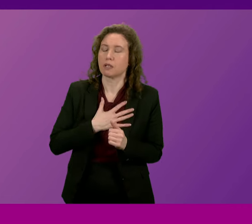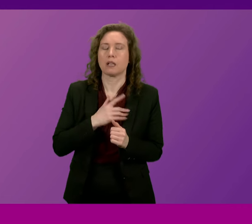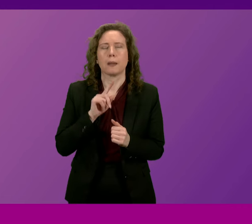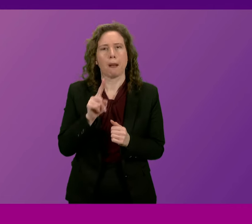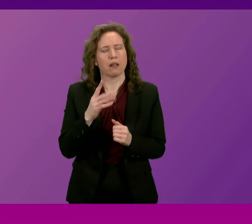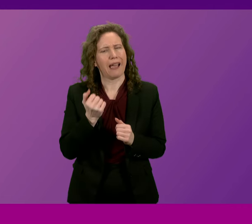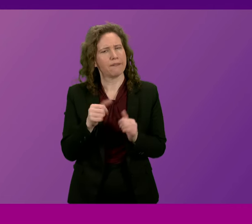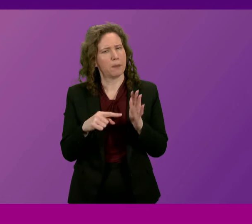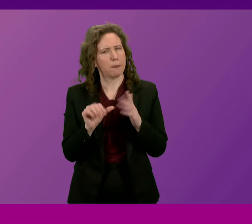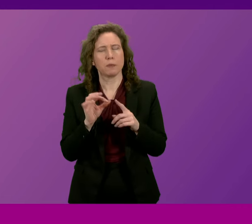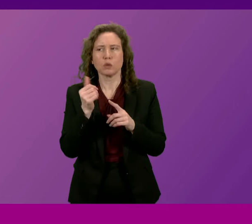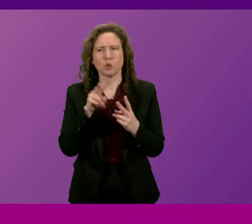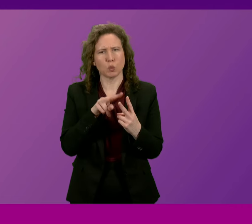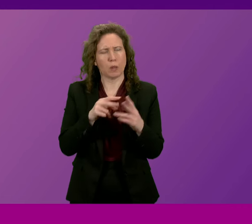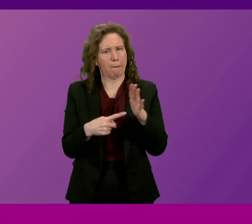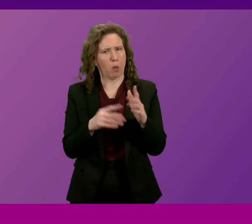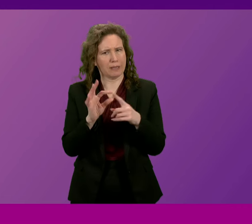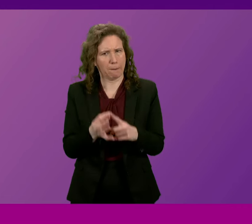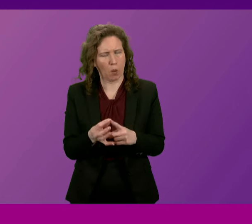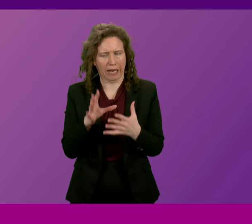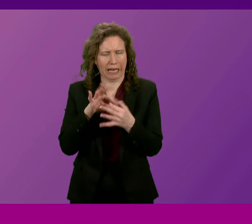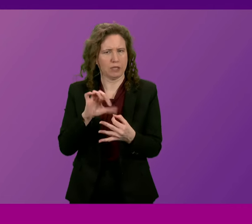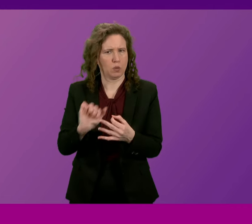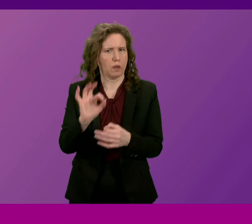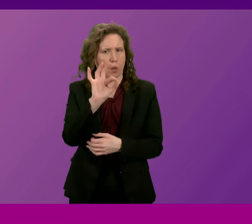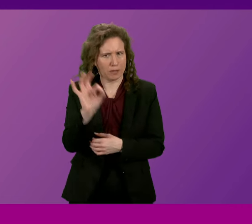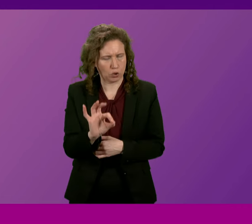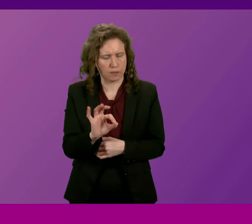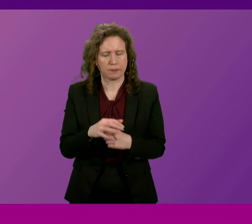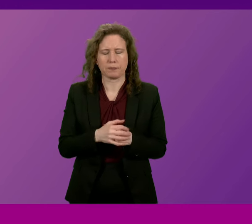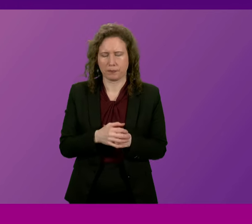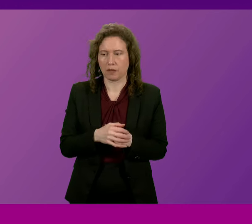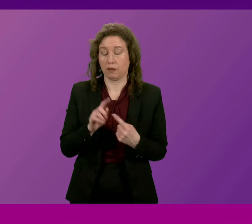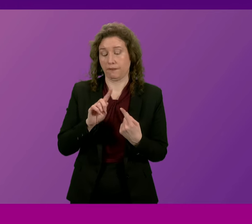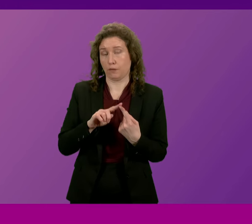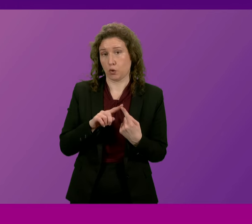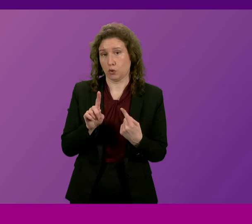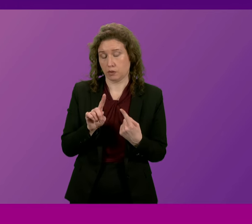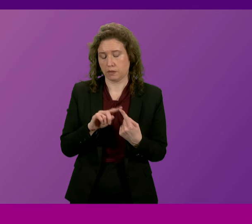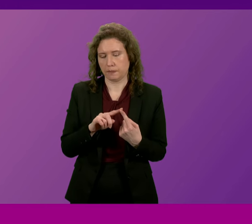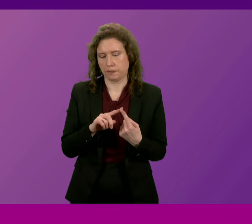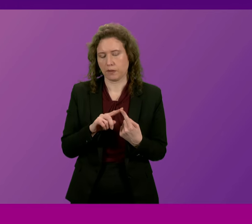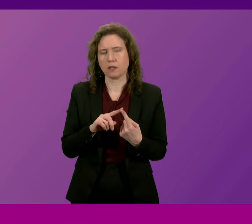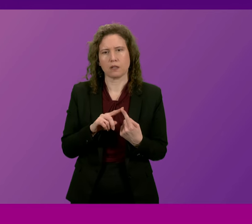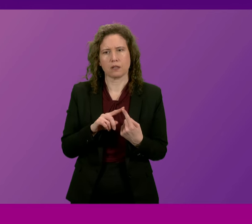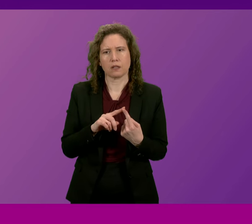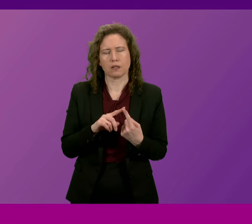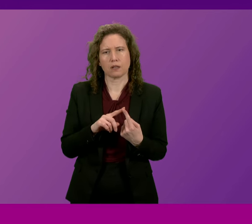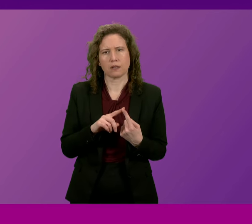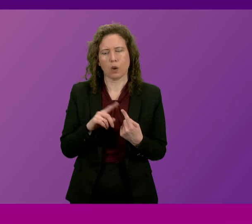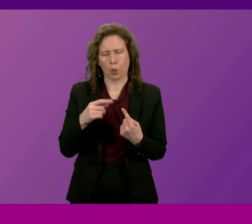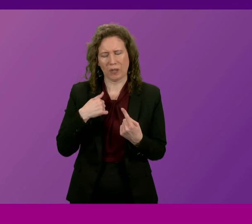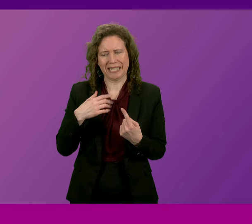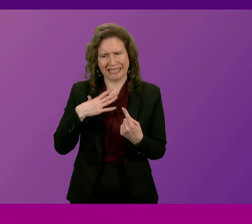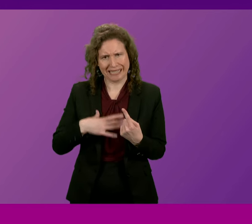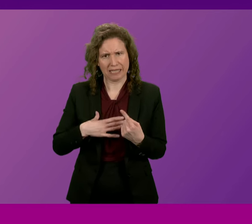substantive point there are two substantive points that I would make about Mr Chowdhury's point. The first is that we need to be working